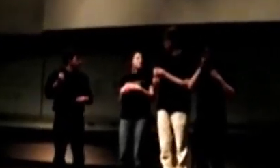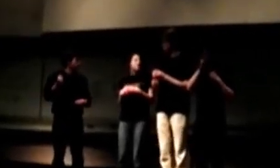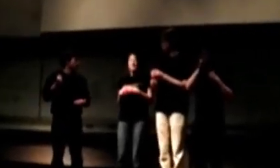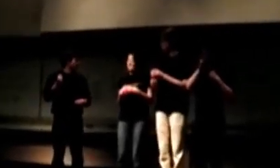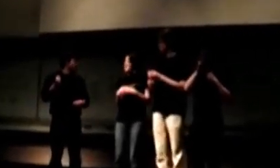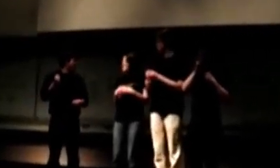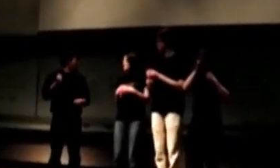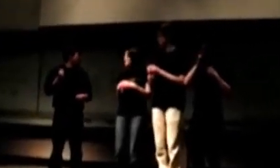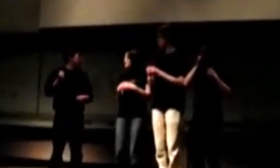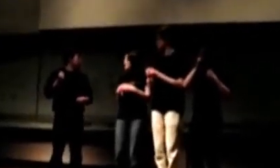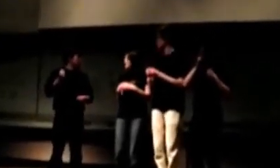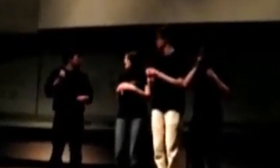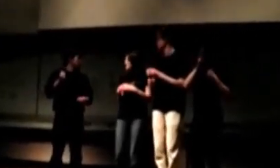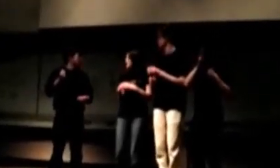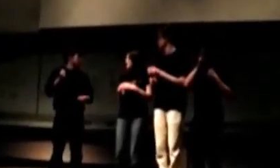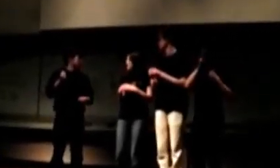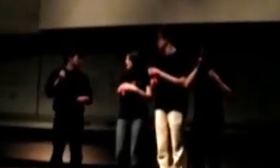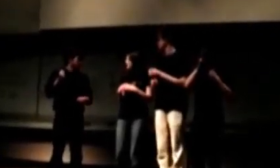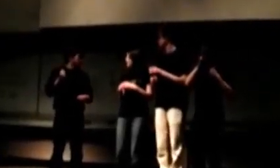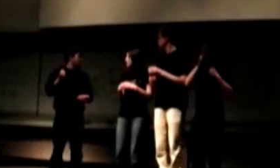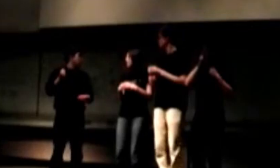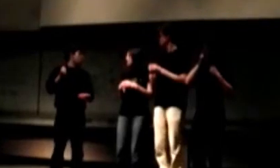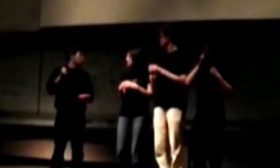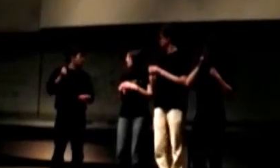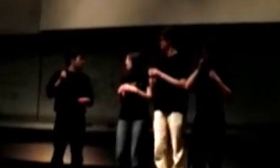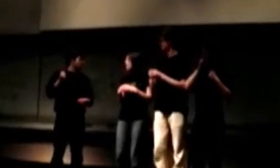purifying the water. You're claiming it for the Earth with my own body.